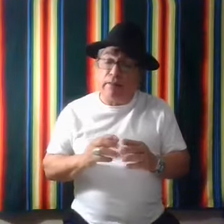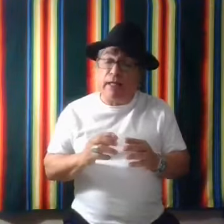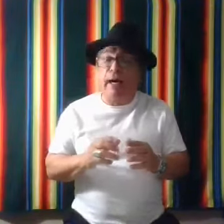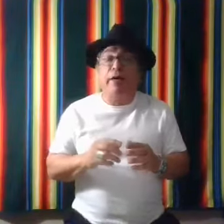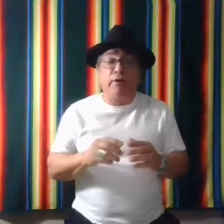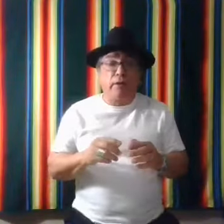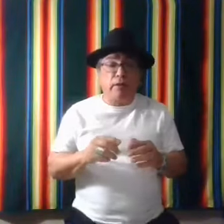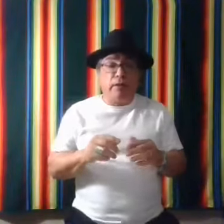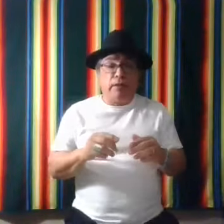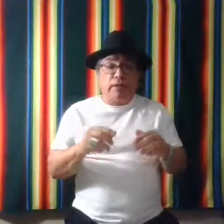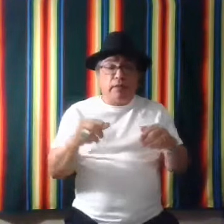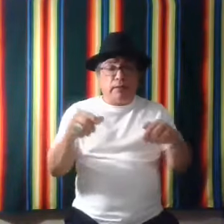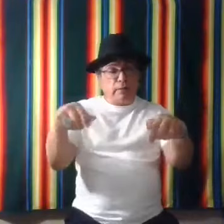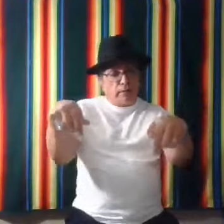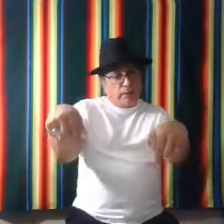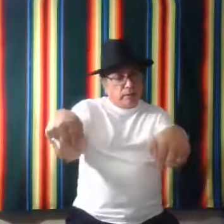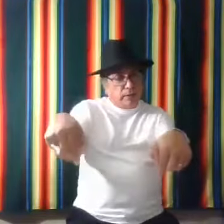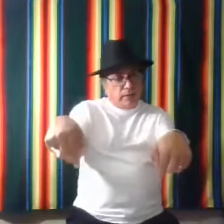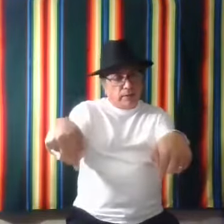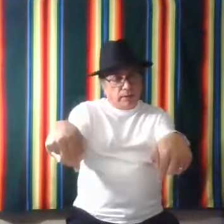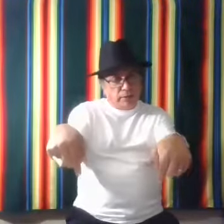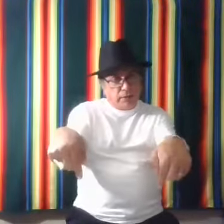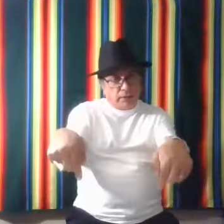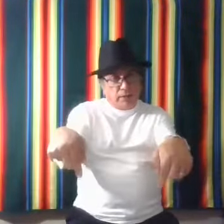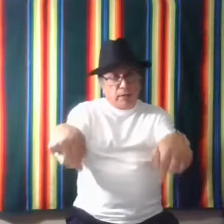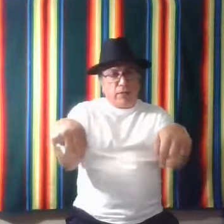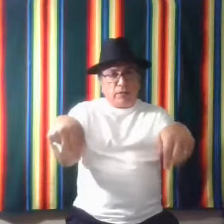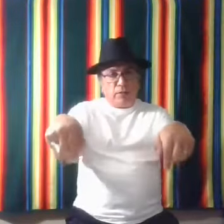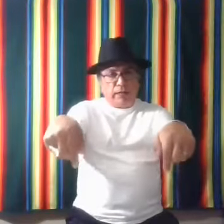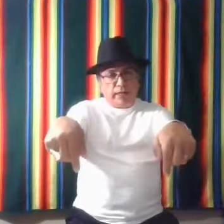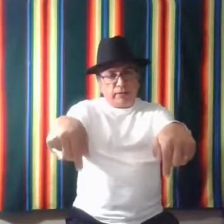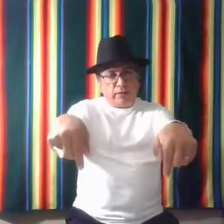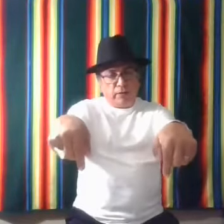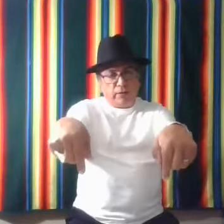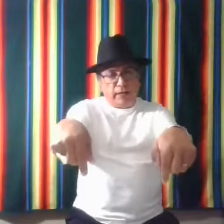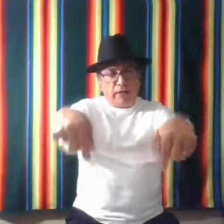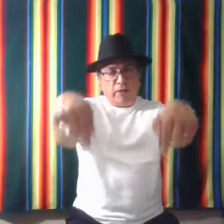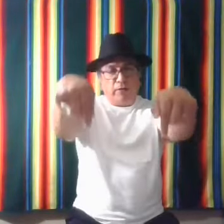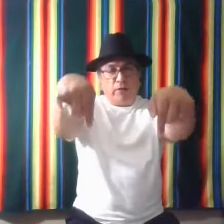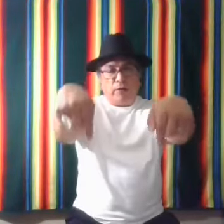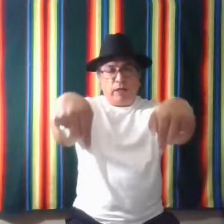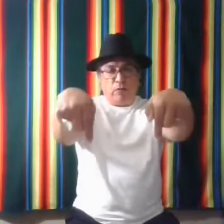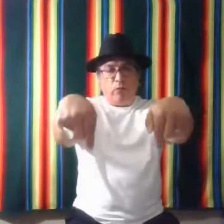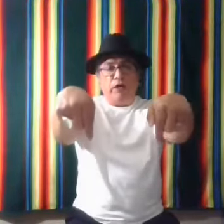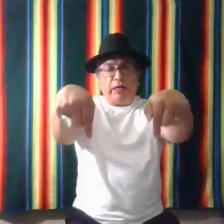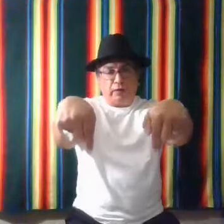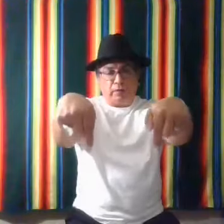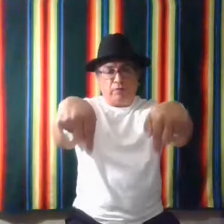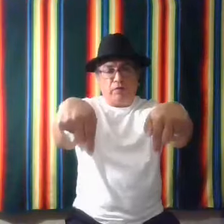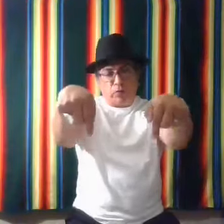Tired is this. Those hands are out here like weary, feel